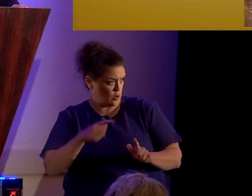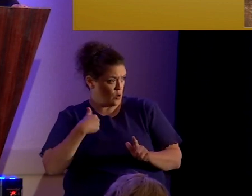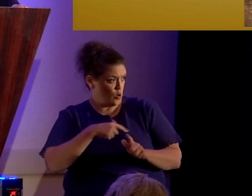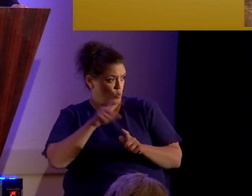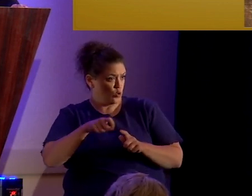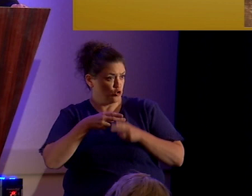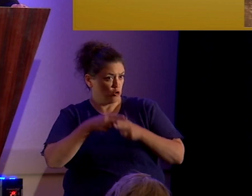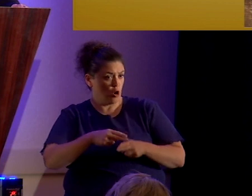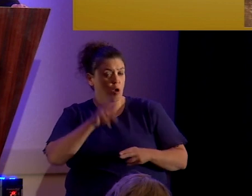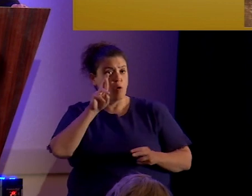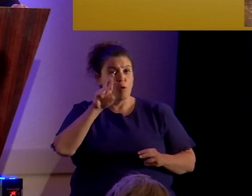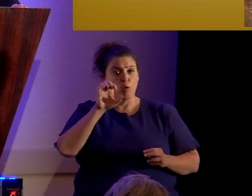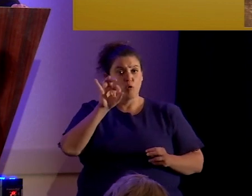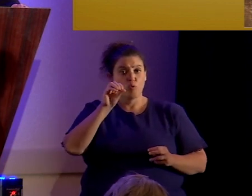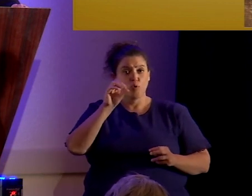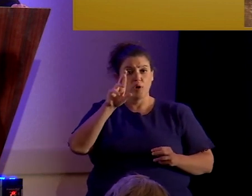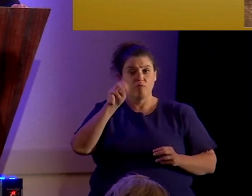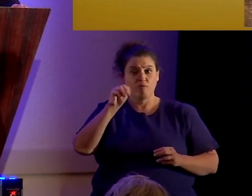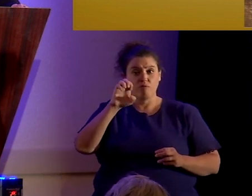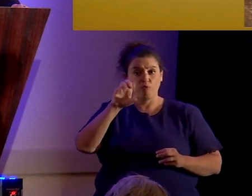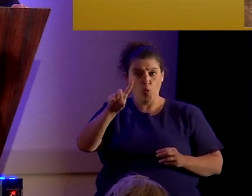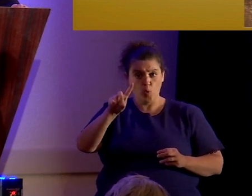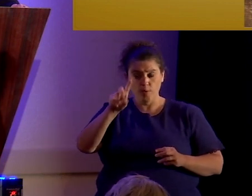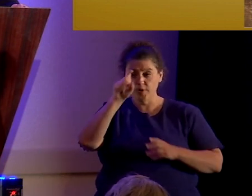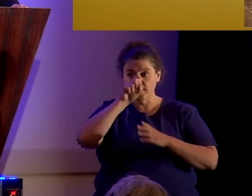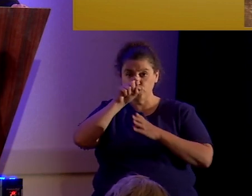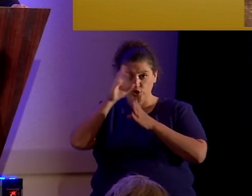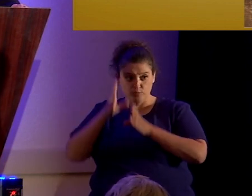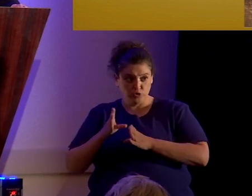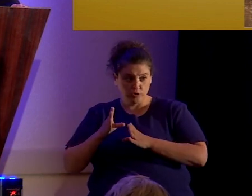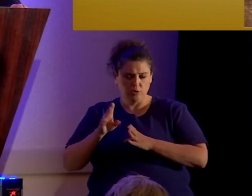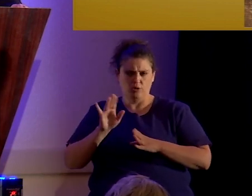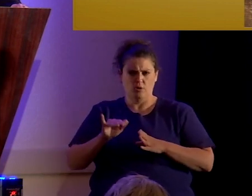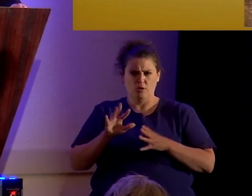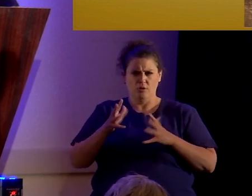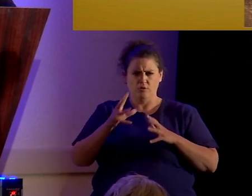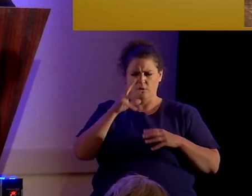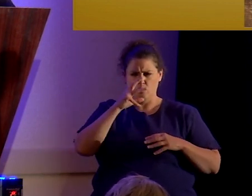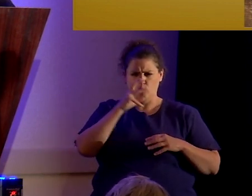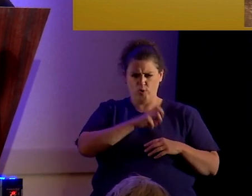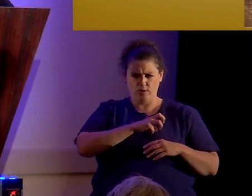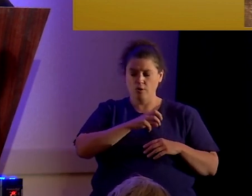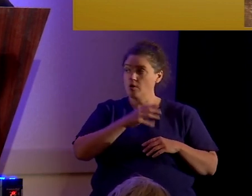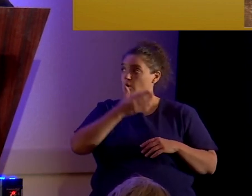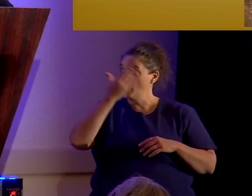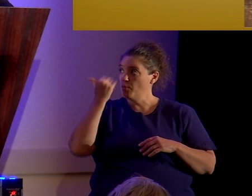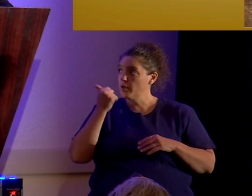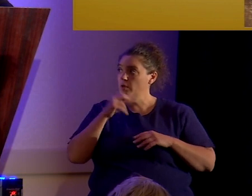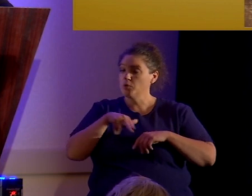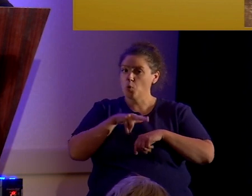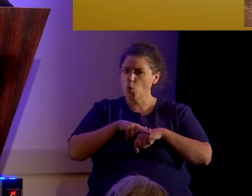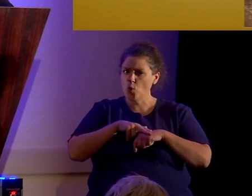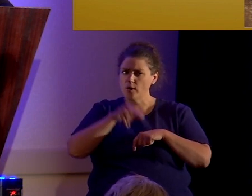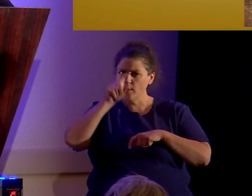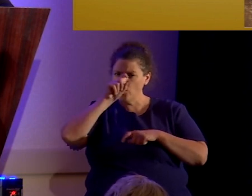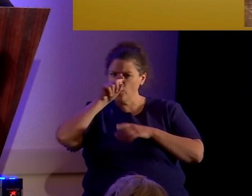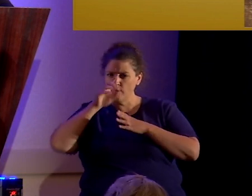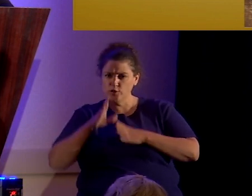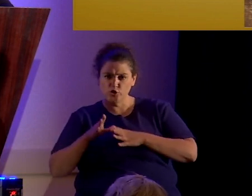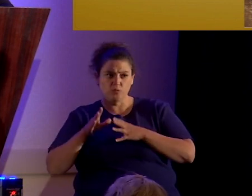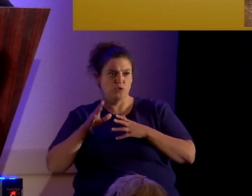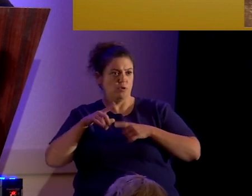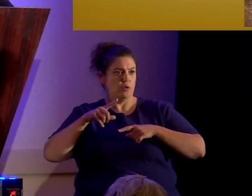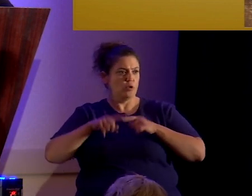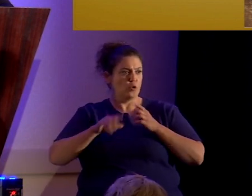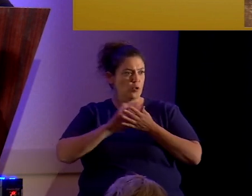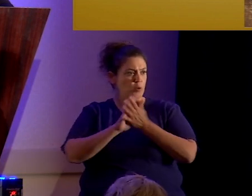reformed Egyptian. Now, this is kind of weird, um, because ordinary Egyptian at that time could